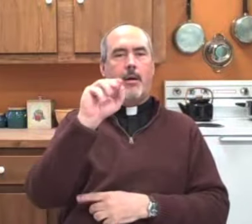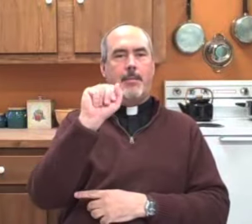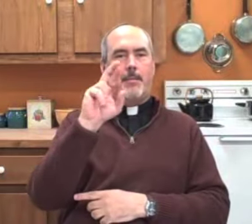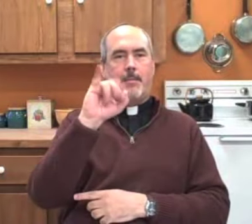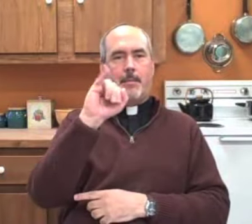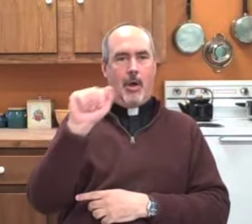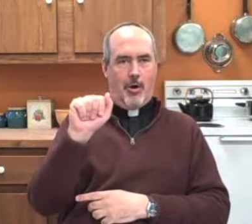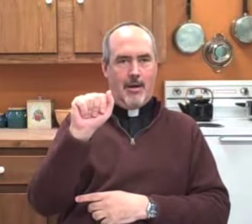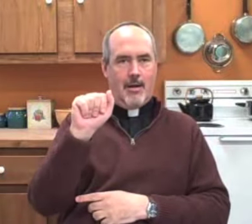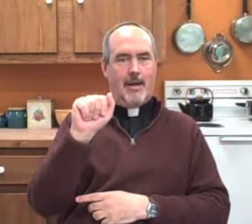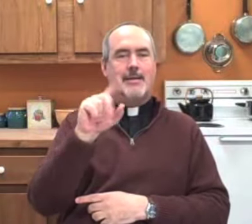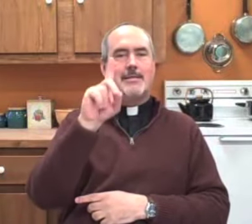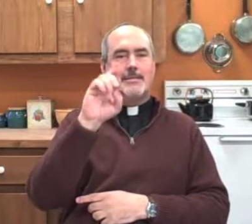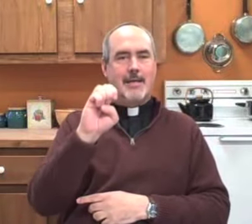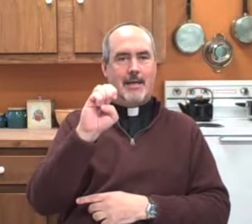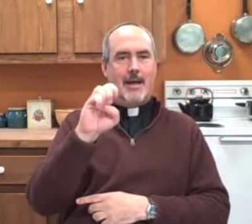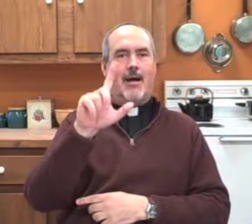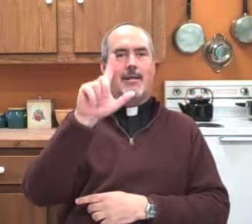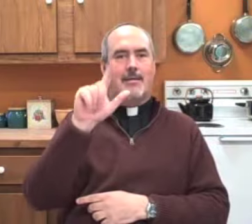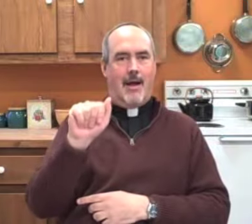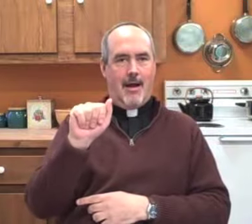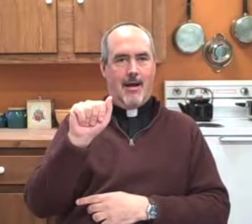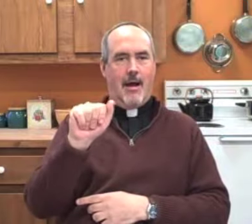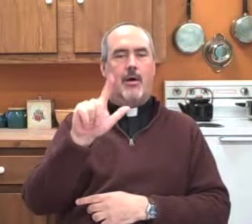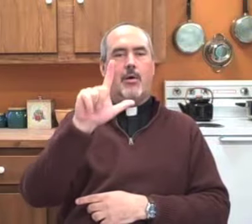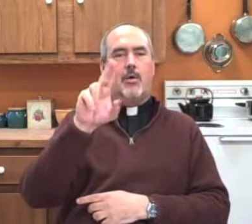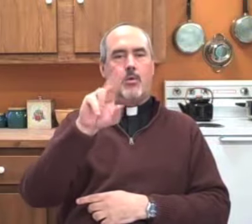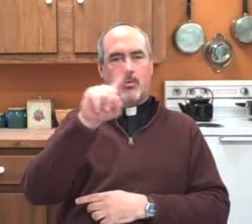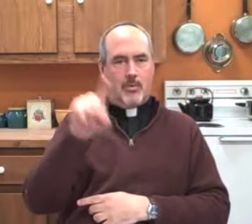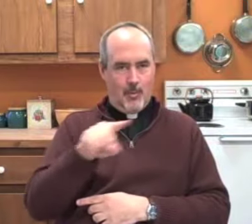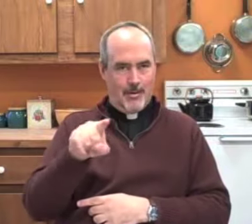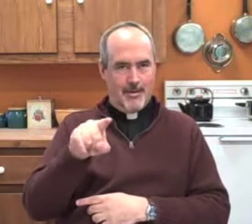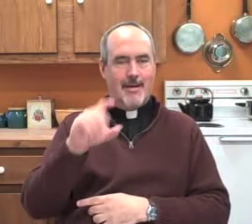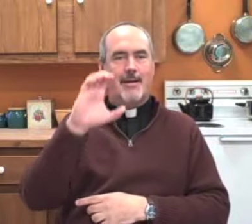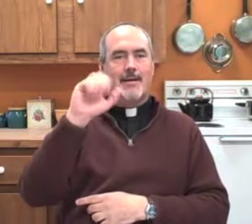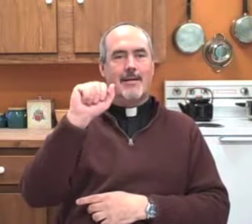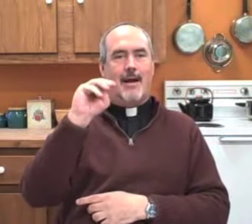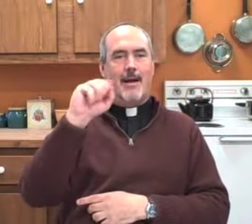Her name was Maria de la Luz Camacho.